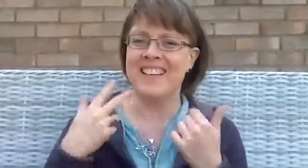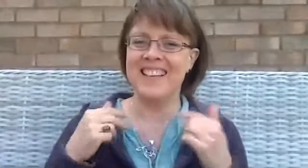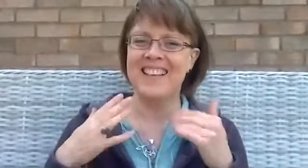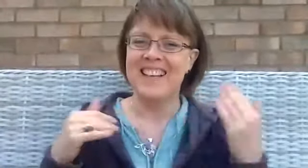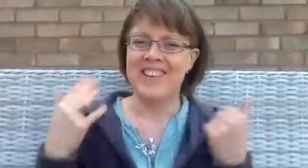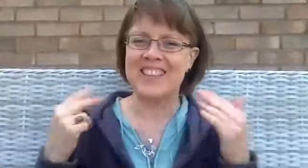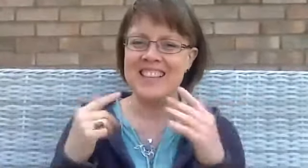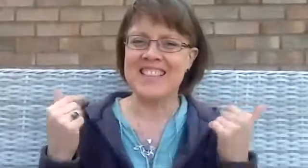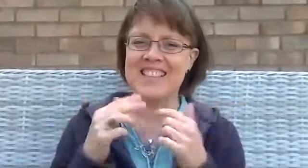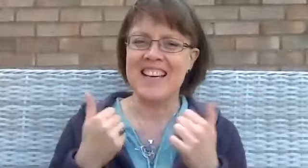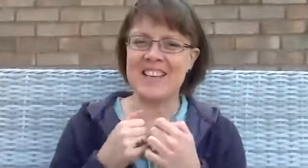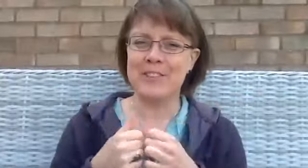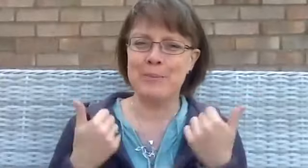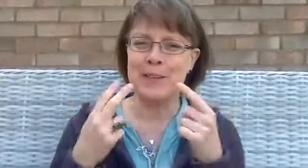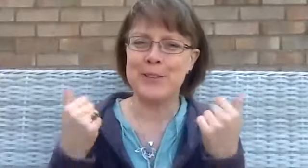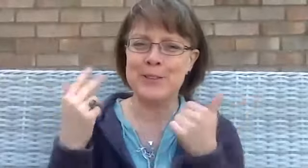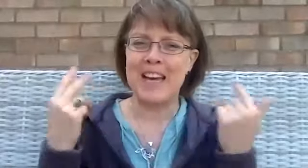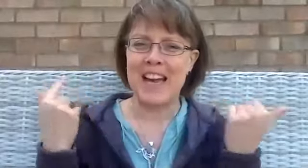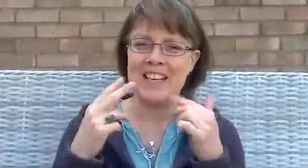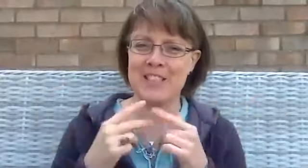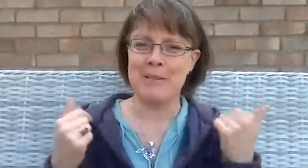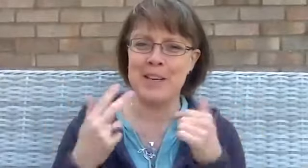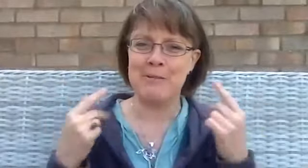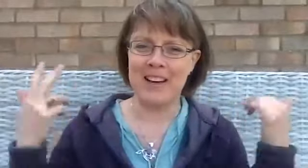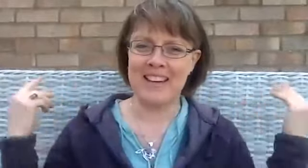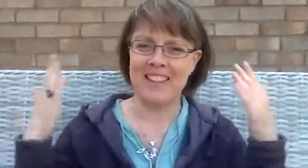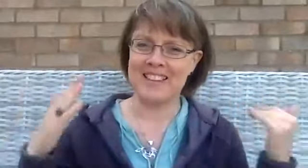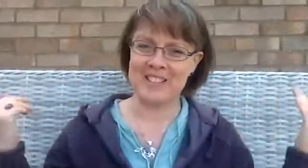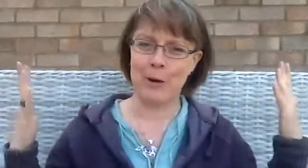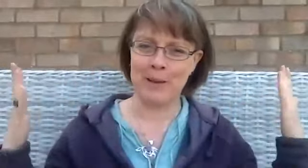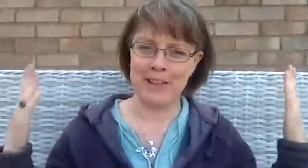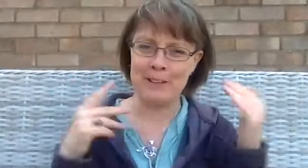oh my guys are just saying you've all been called to action and we don't want anything stopping you